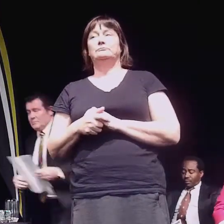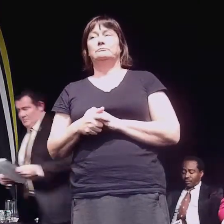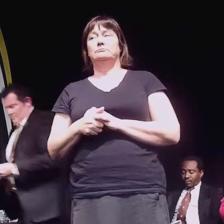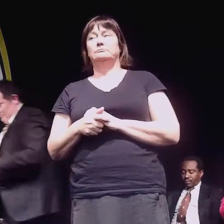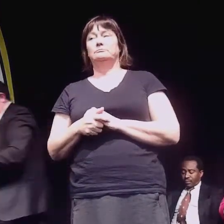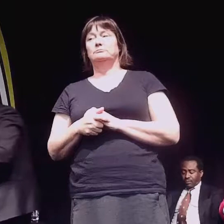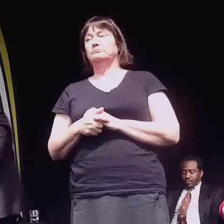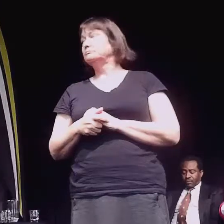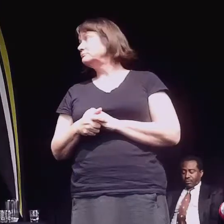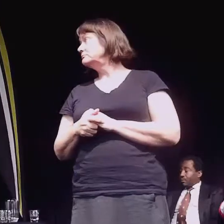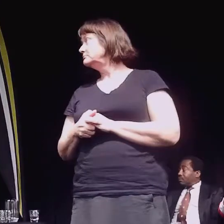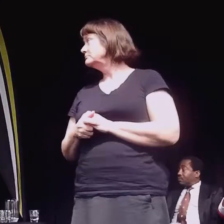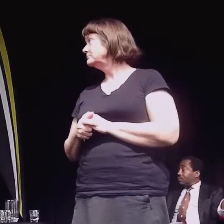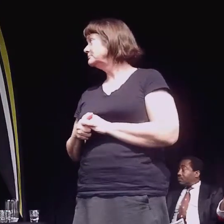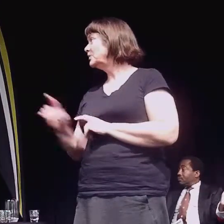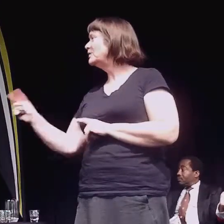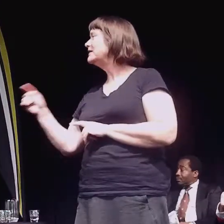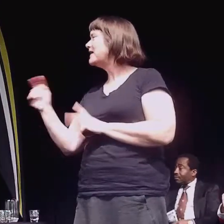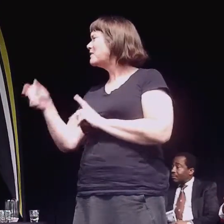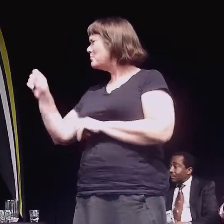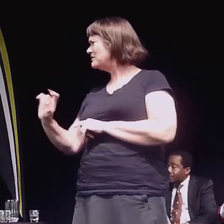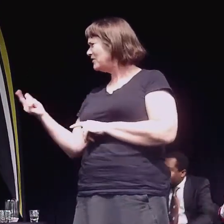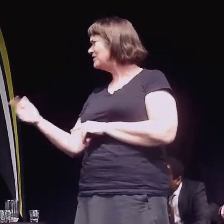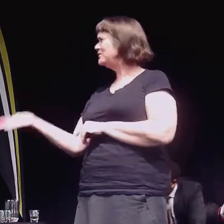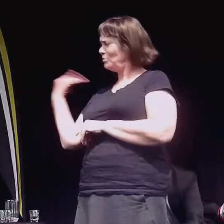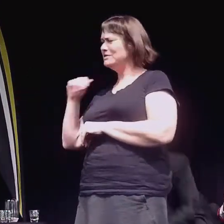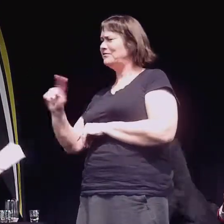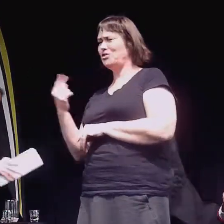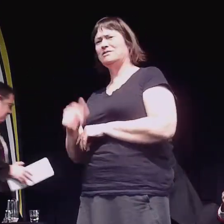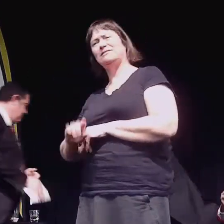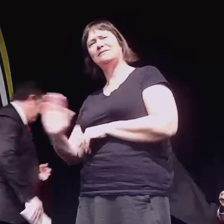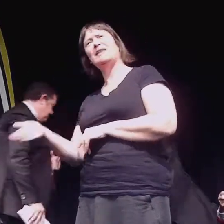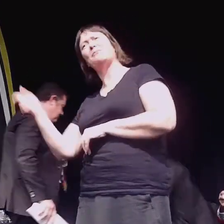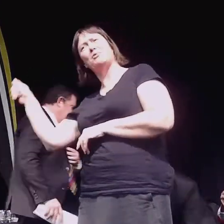We're all up. Grant, let's have someone else go first. Okay.